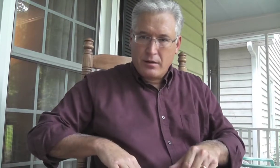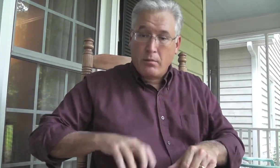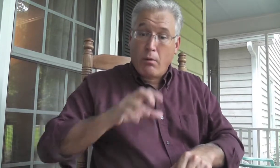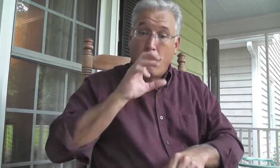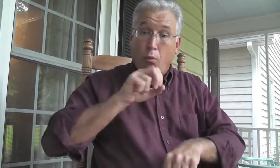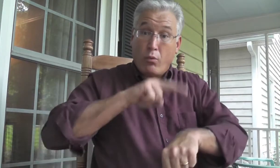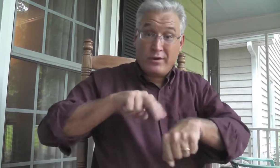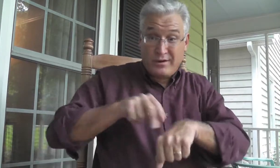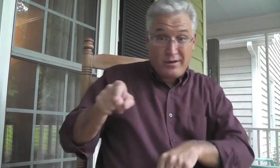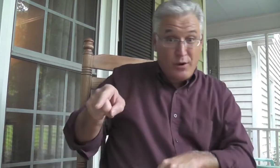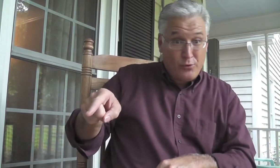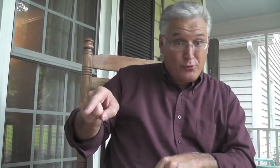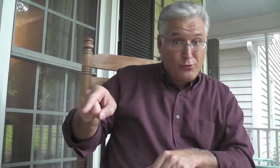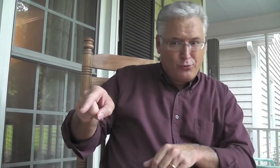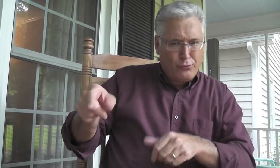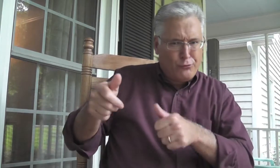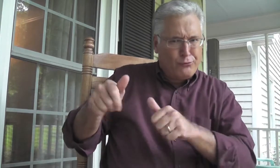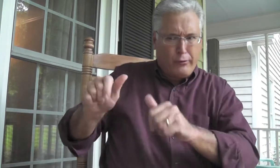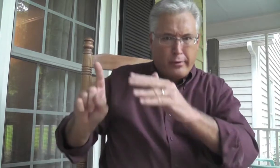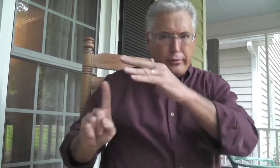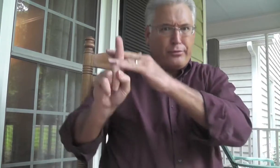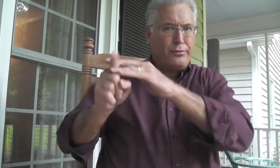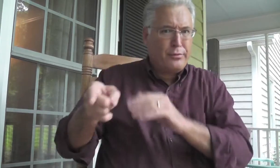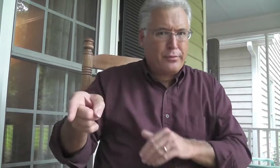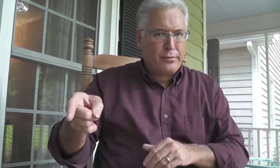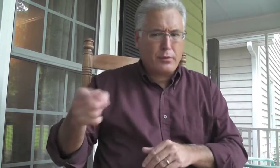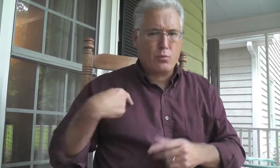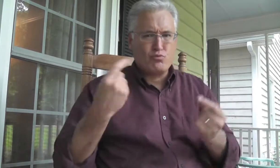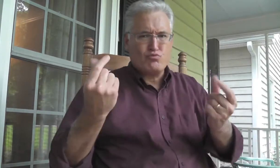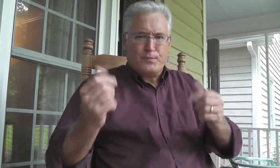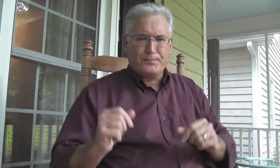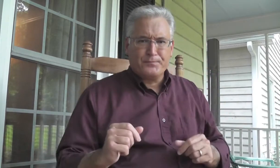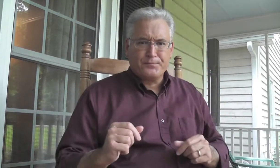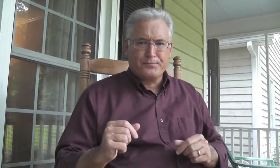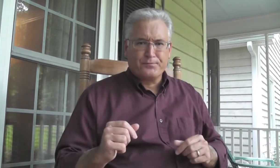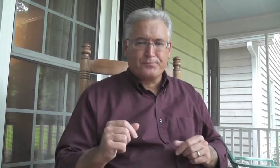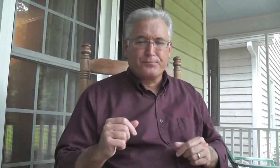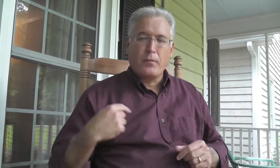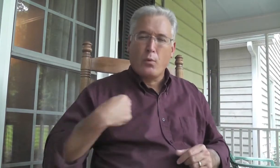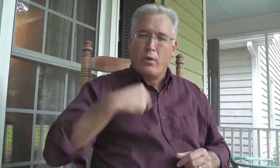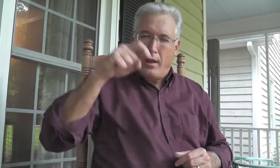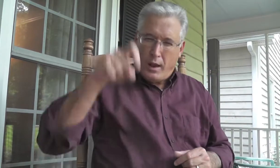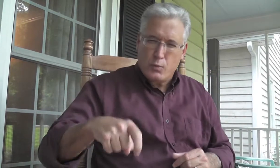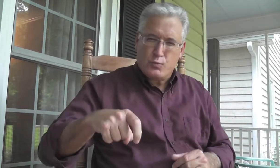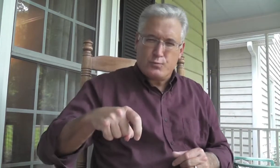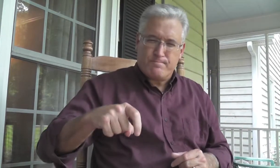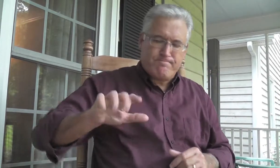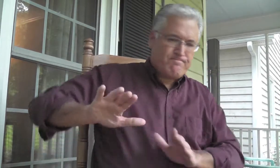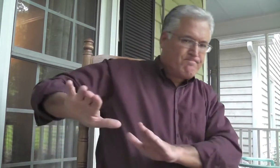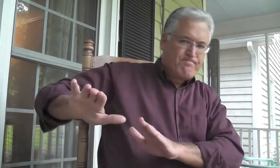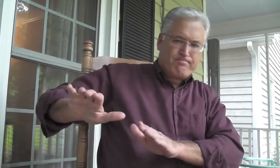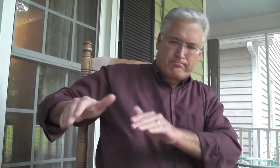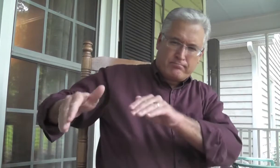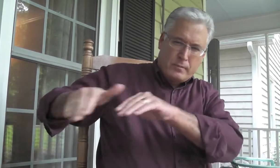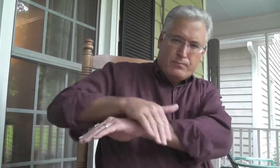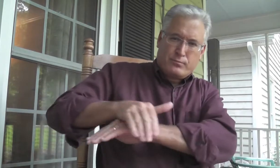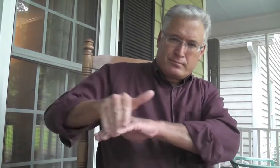again. But we have this new nature in Christ also. But its sin keeps trying to pop up. And what do we do when it does? Well, need to